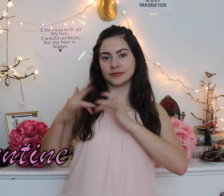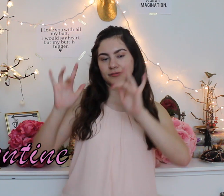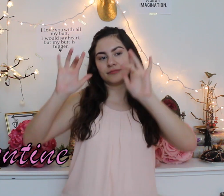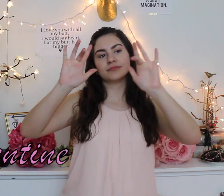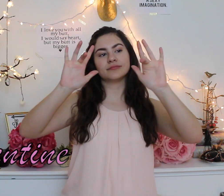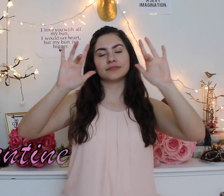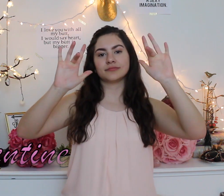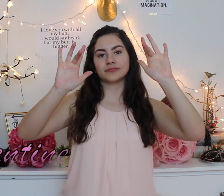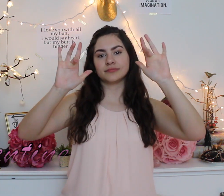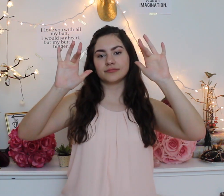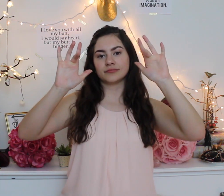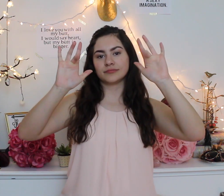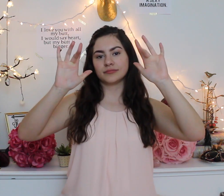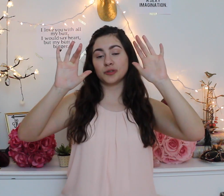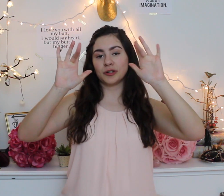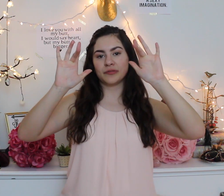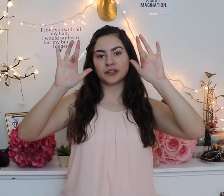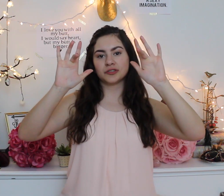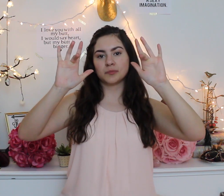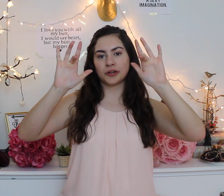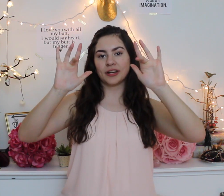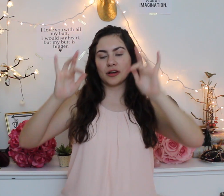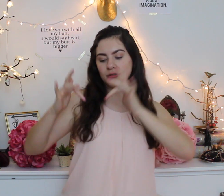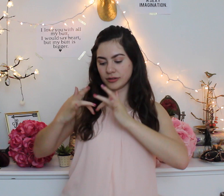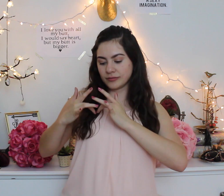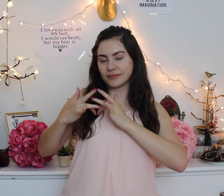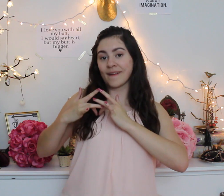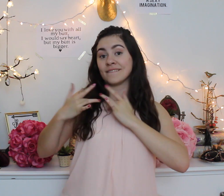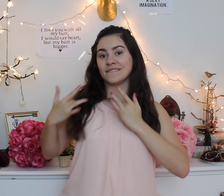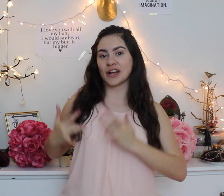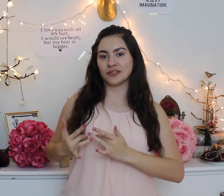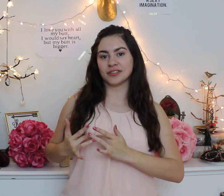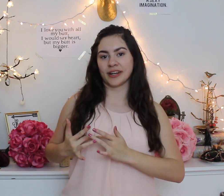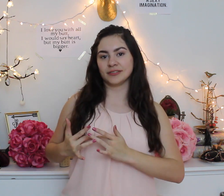your middle finger point it out valentine